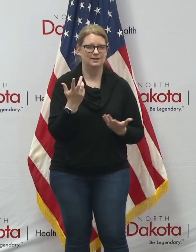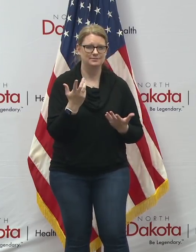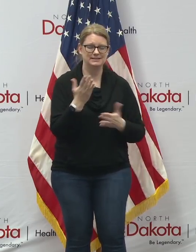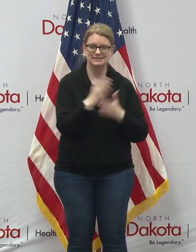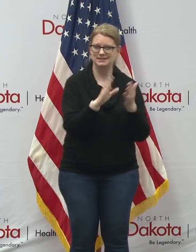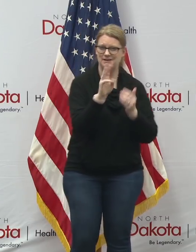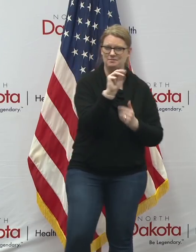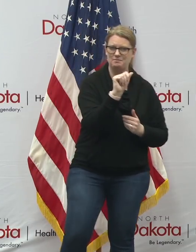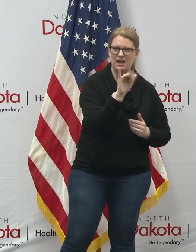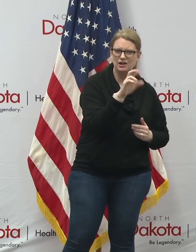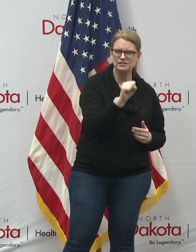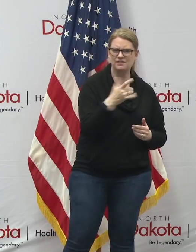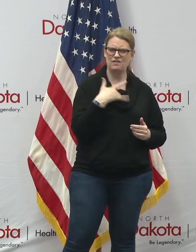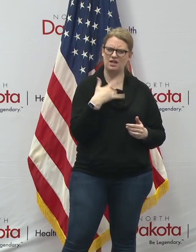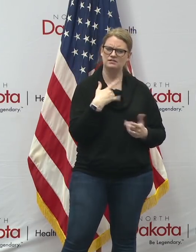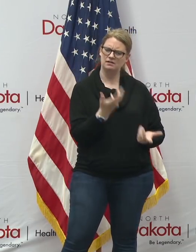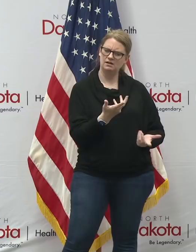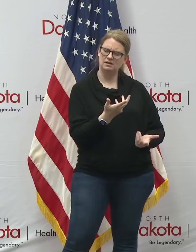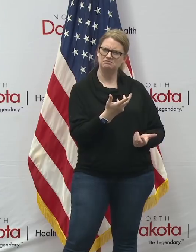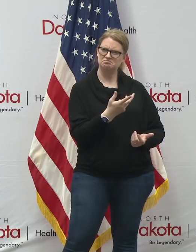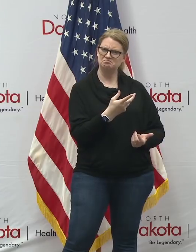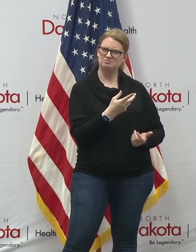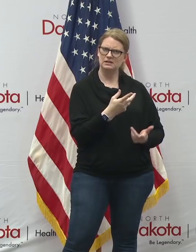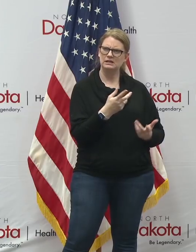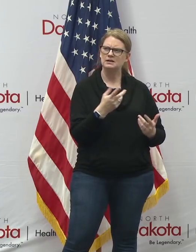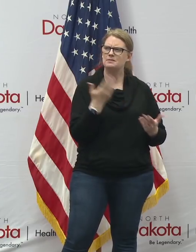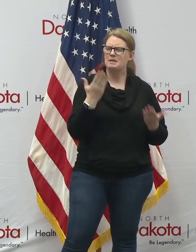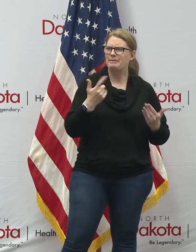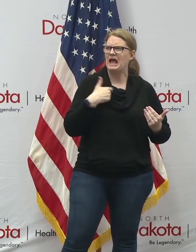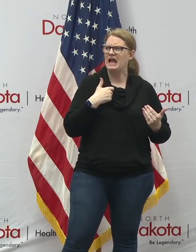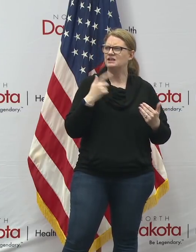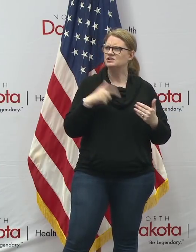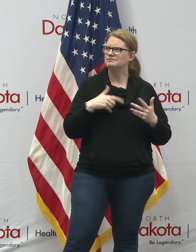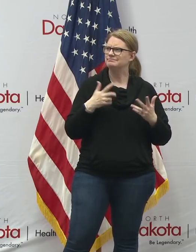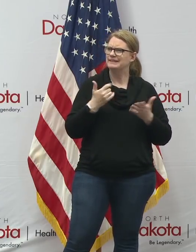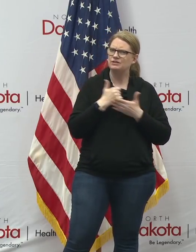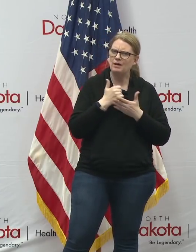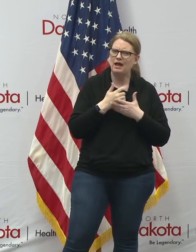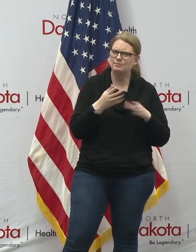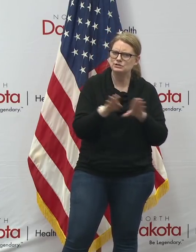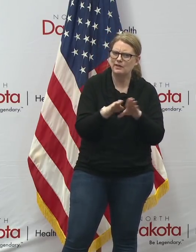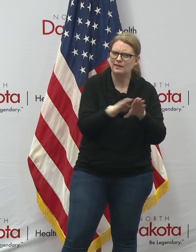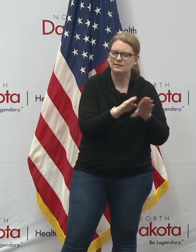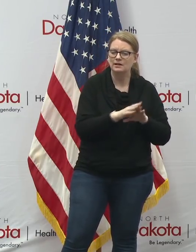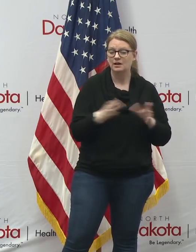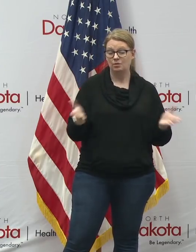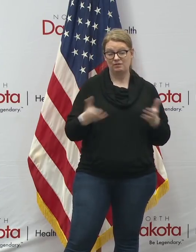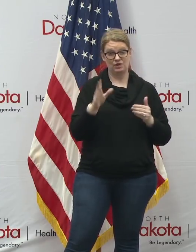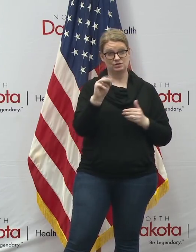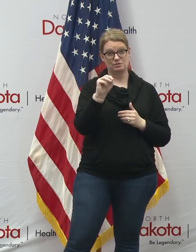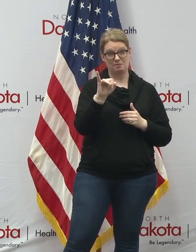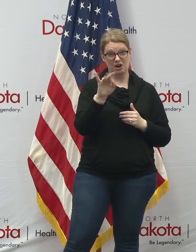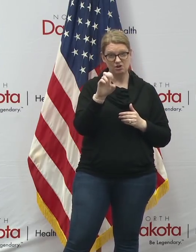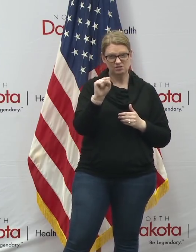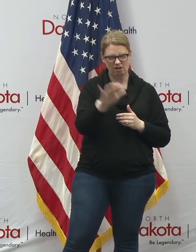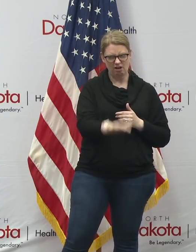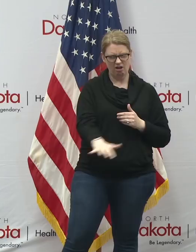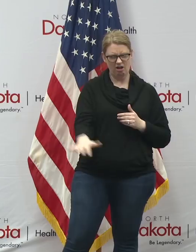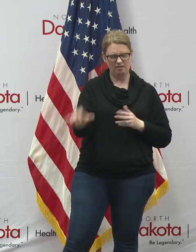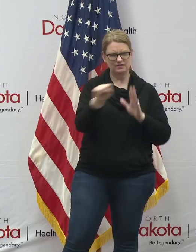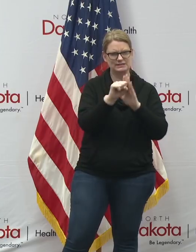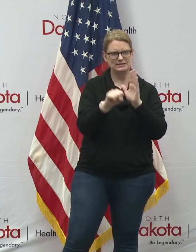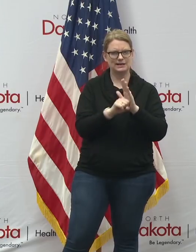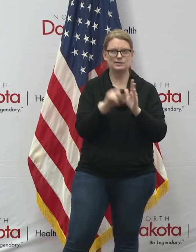felt like you know hey maybe they should be doing more to try to shut some things down uh we've encouraged the mayors around the state to just